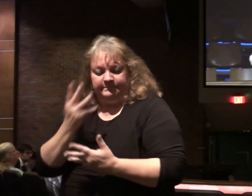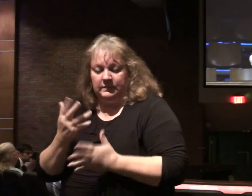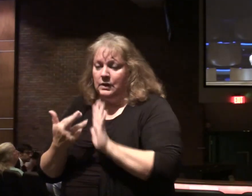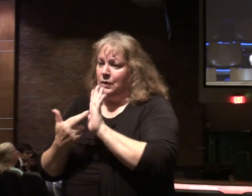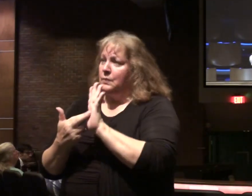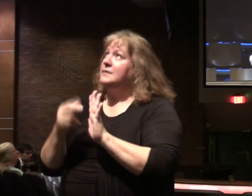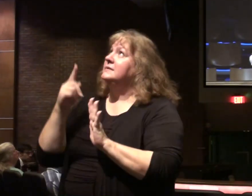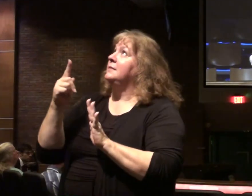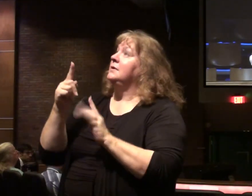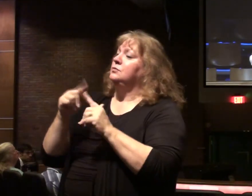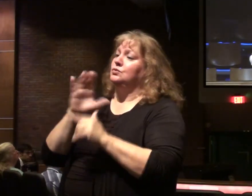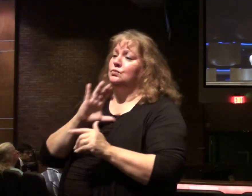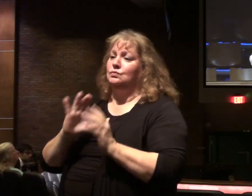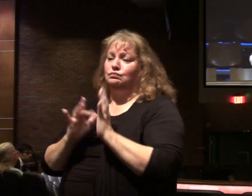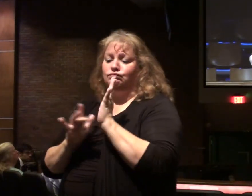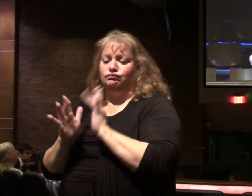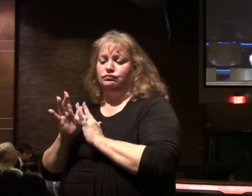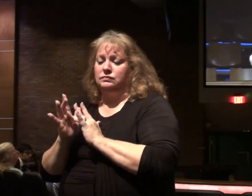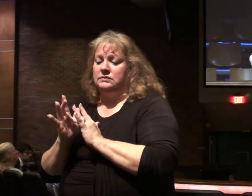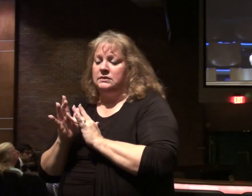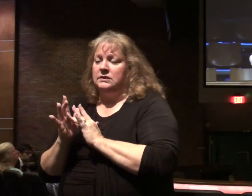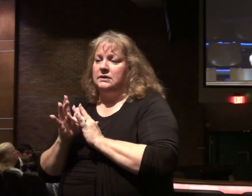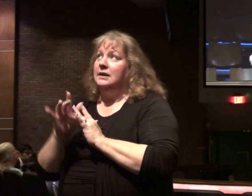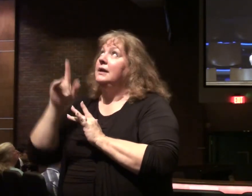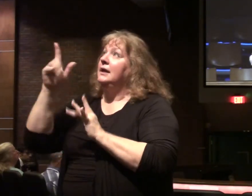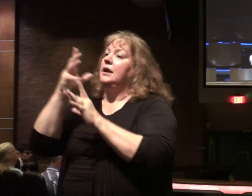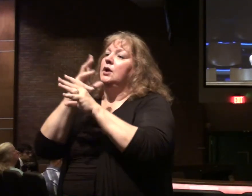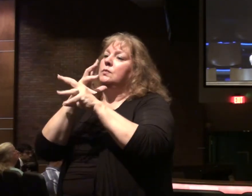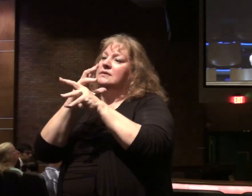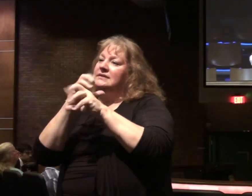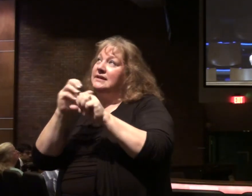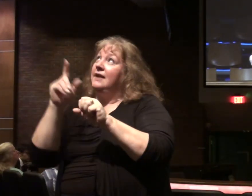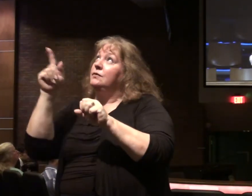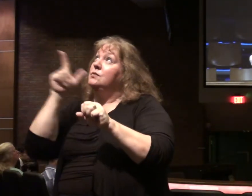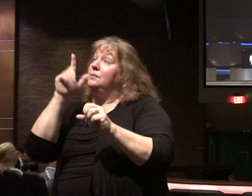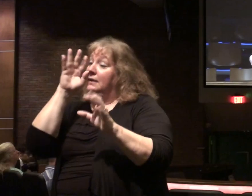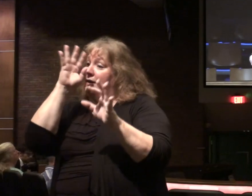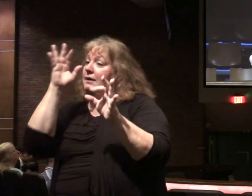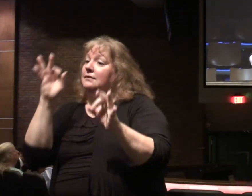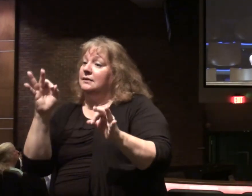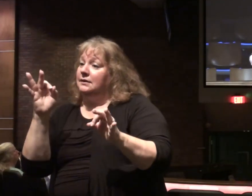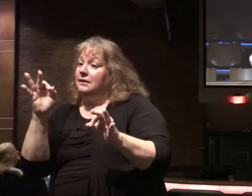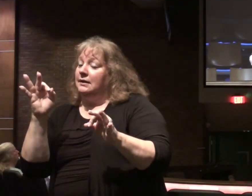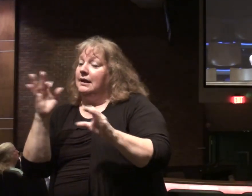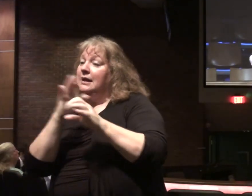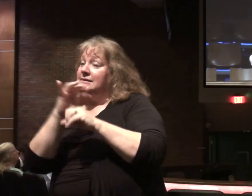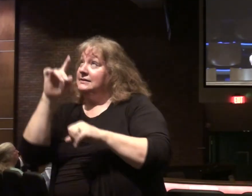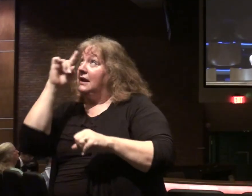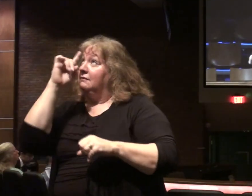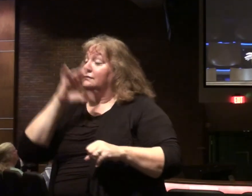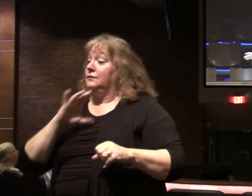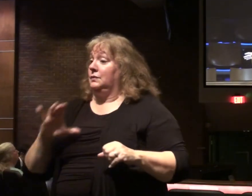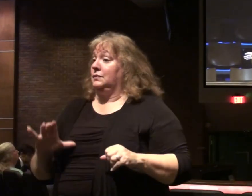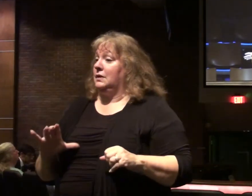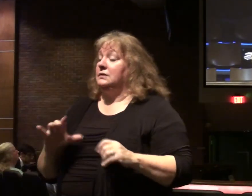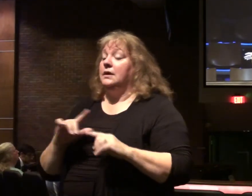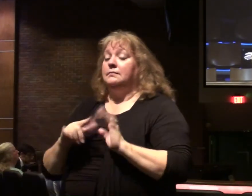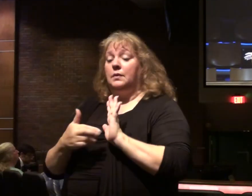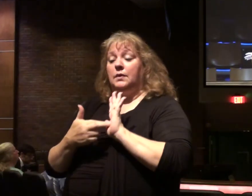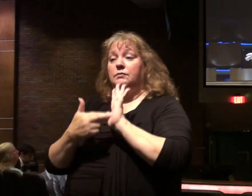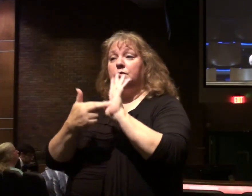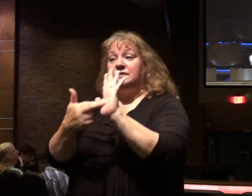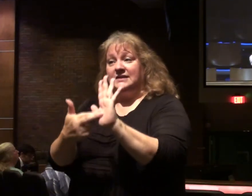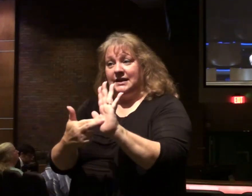represent Him to Jesus Christ. He'll save those whom He wills. We beg them on behalf of Christ. We present